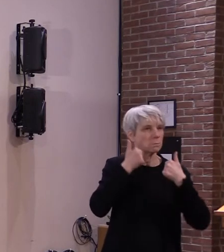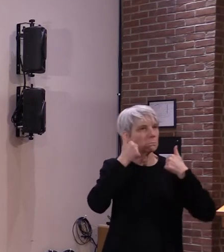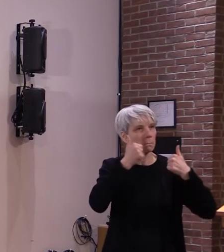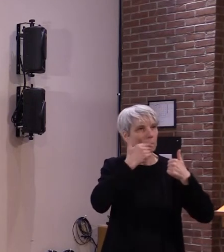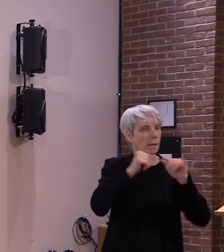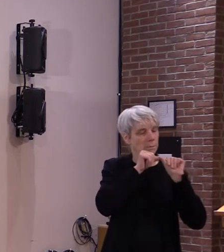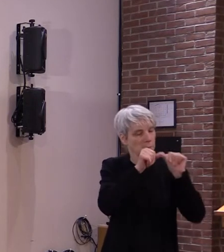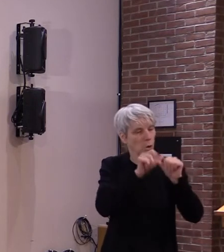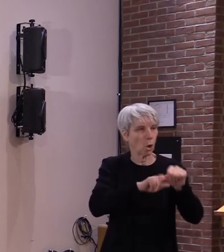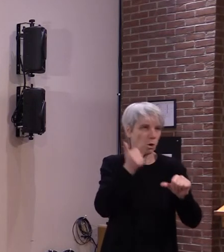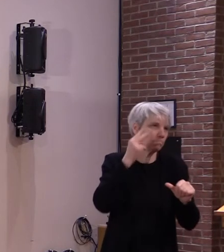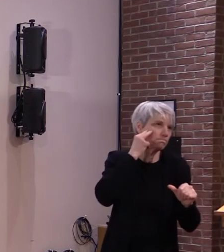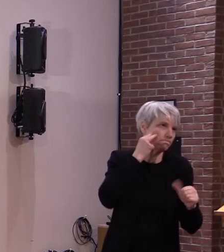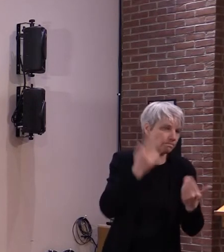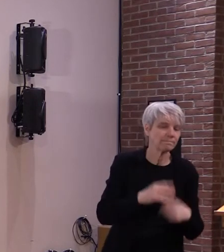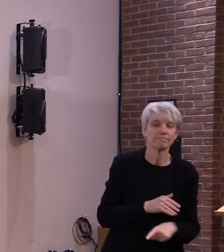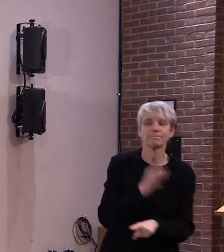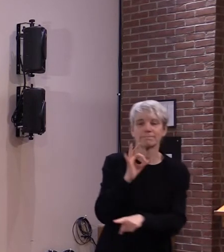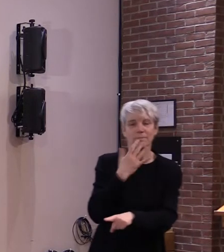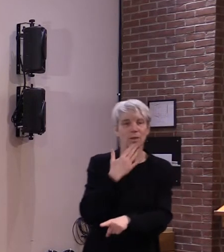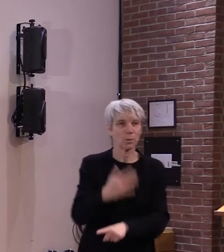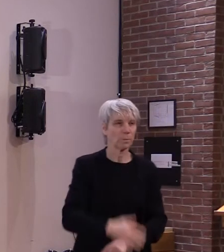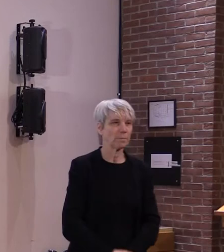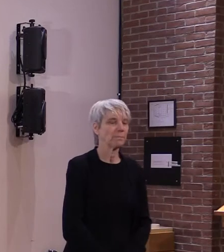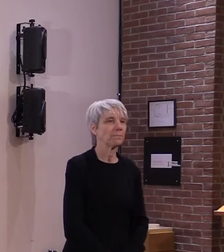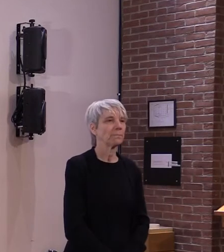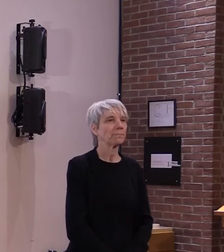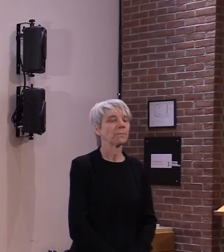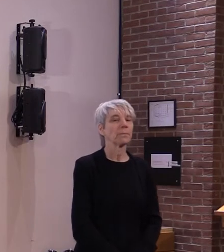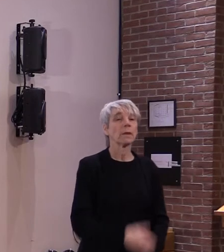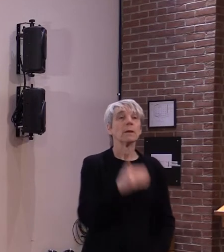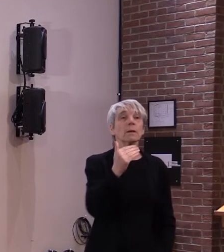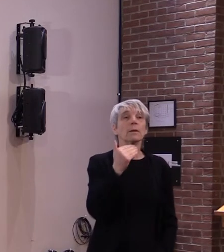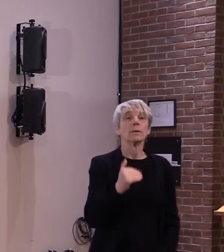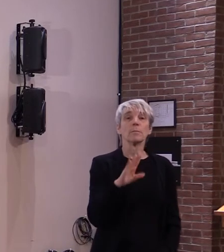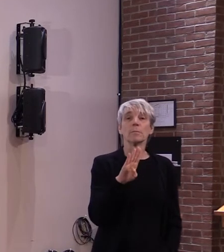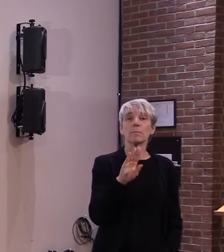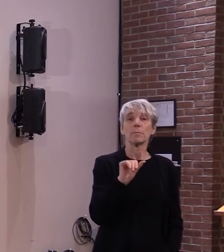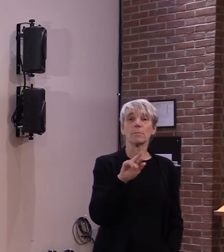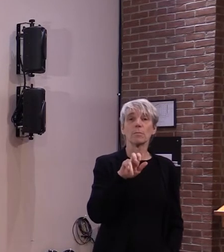great thank you very much joe the barton chronicle